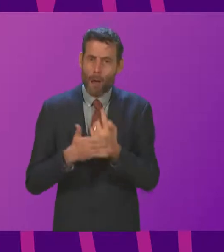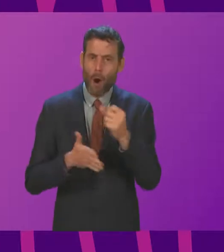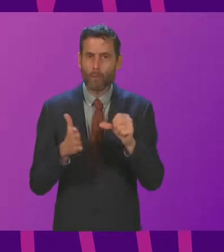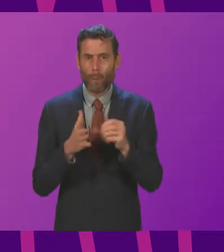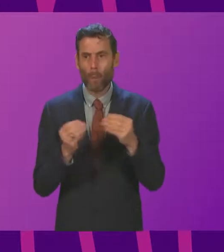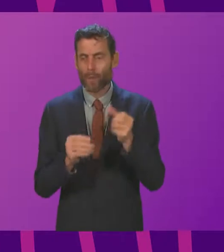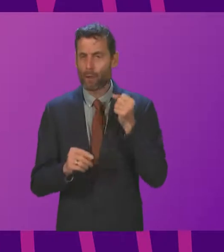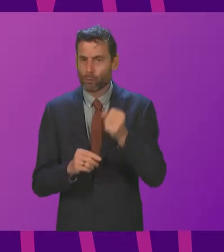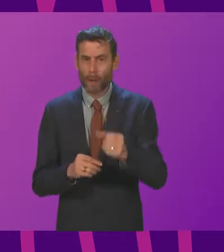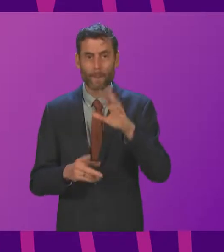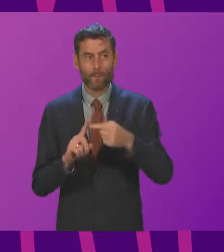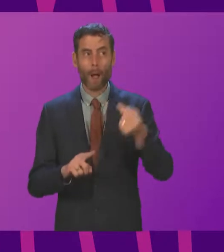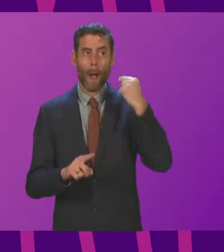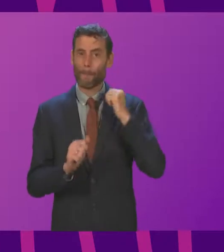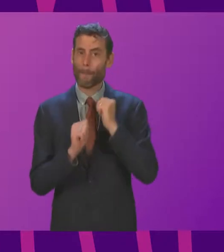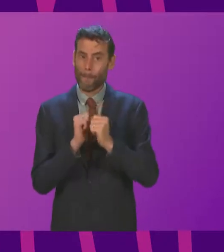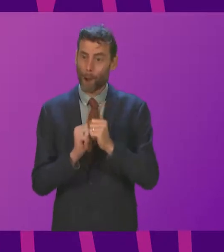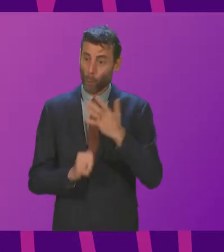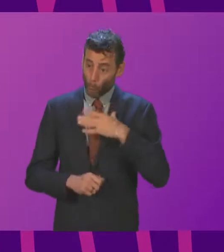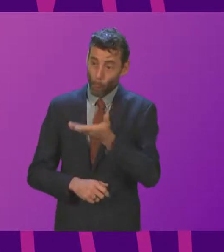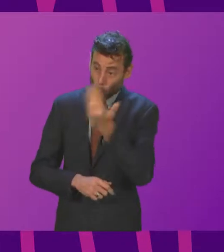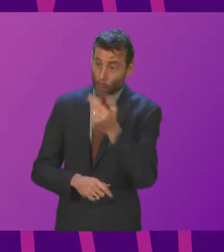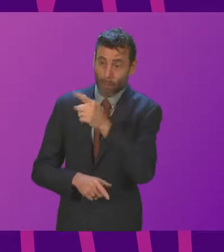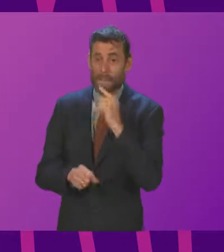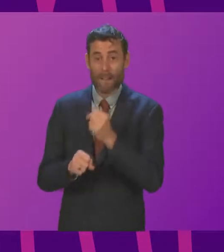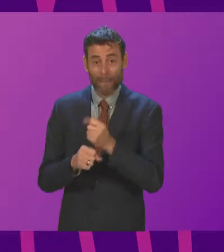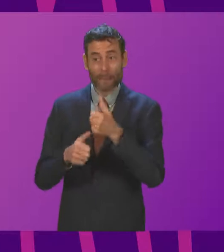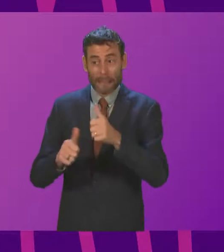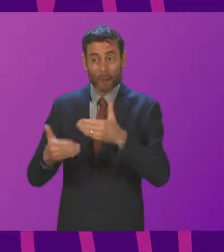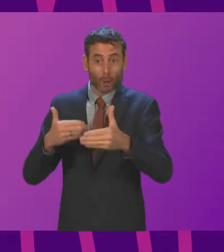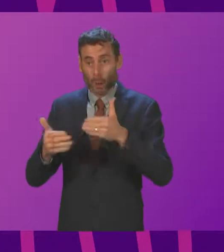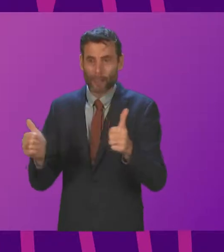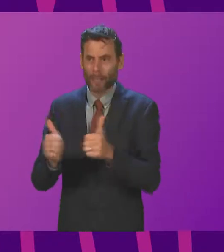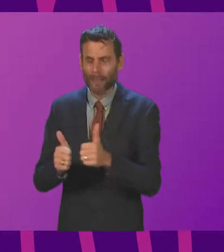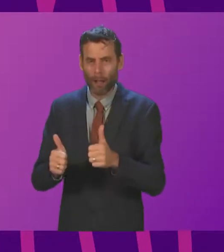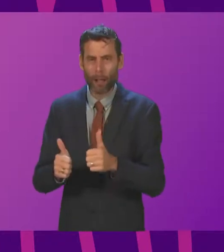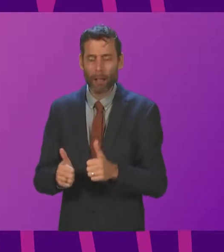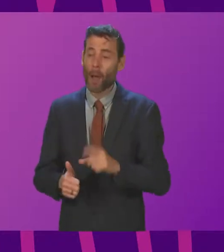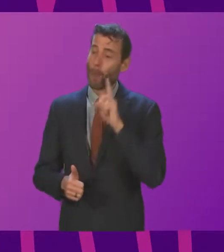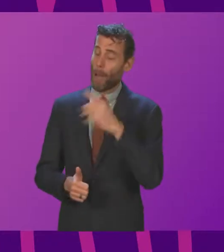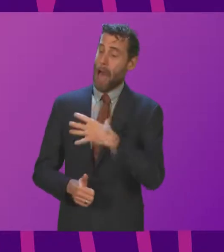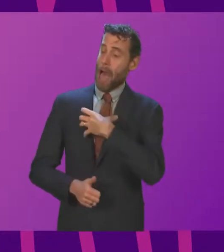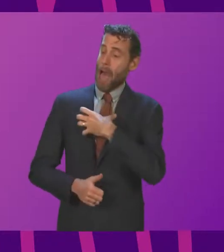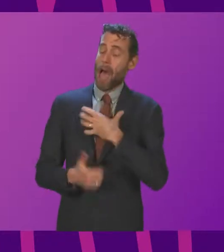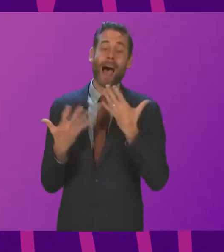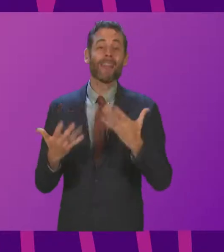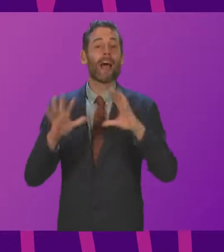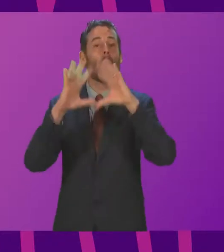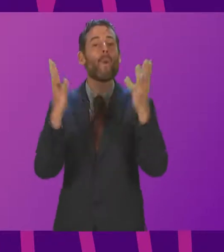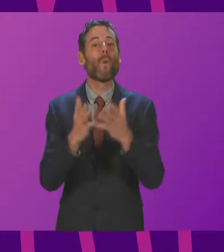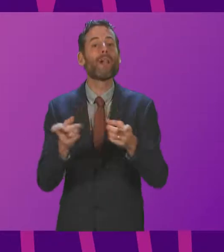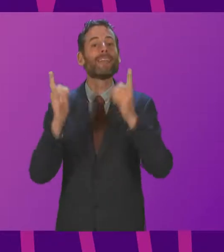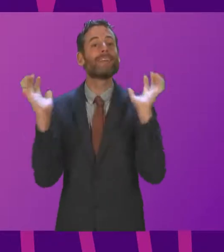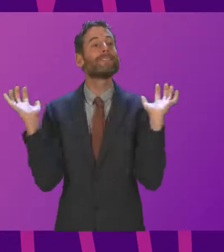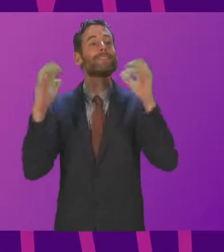They have been waiting for a resolution for months, and only now, as world leaders are about to come to Glasgow, has this been